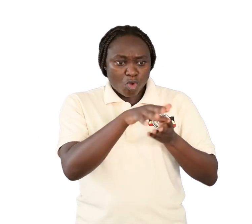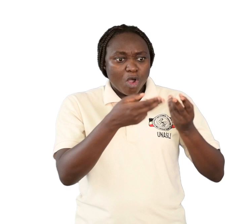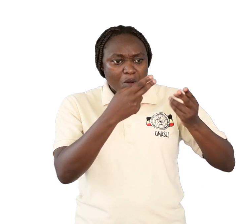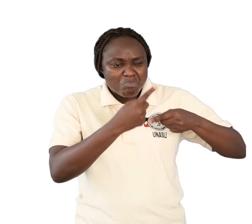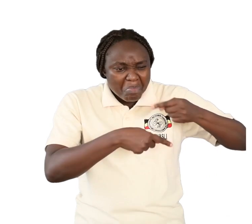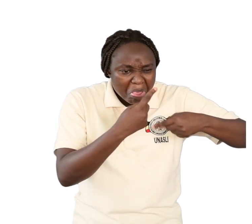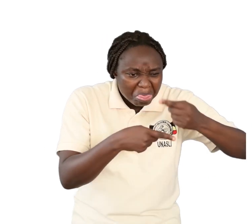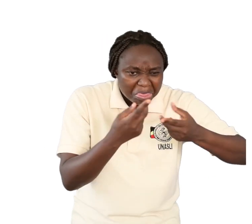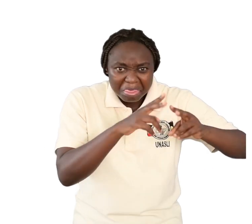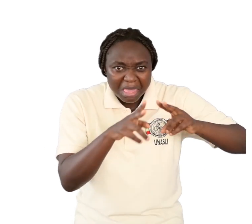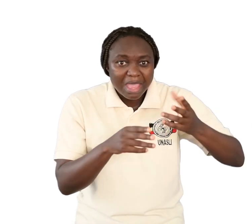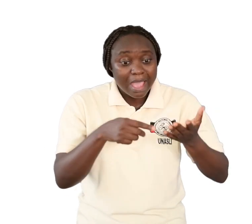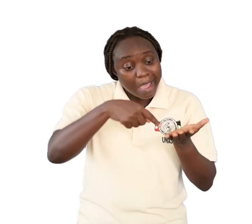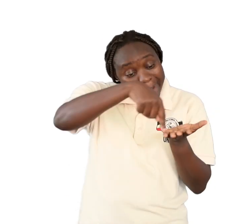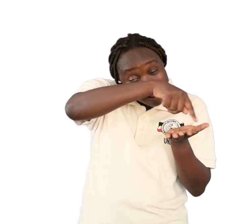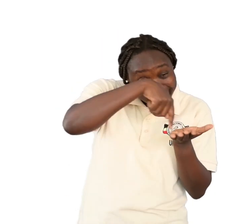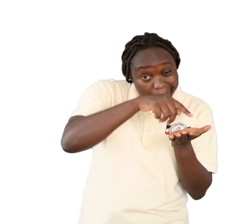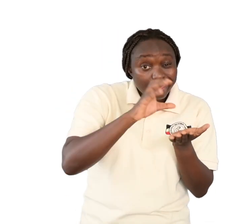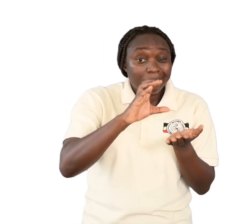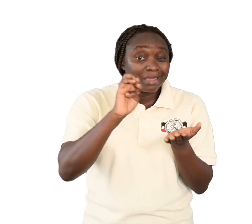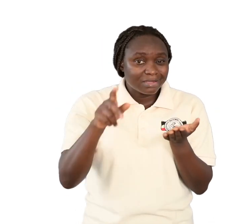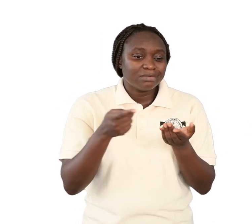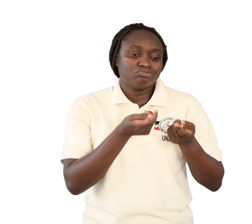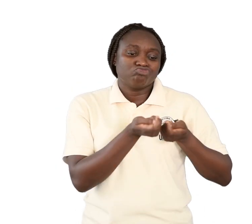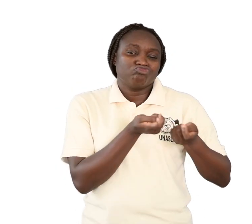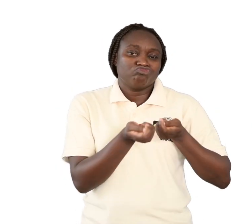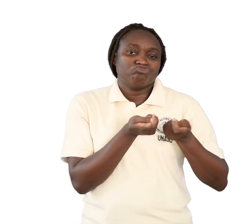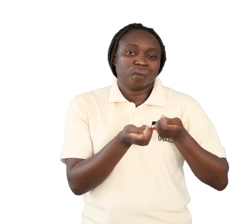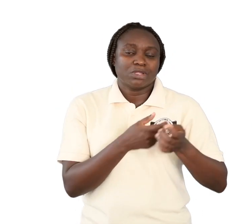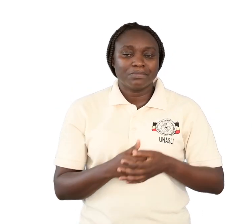that take place within the cell.